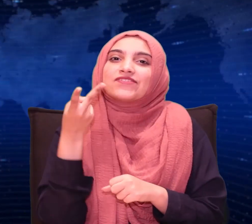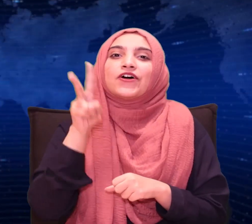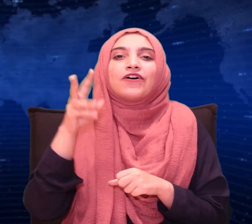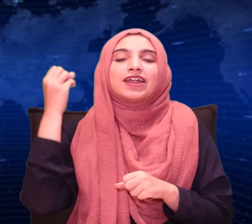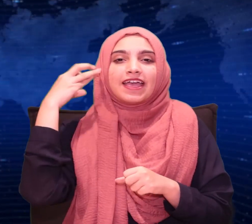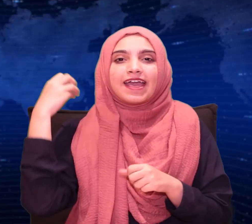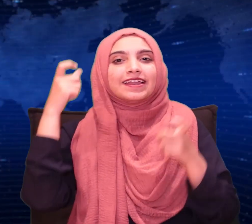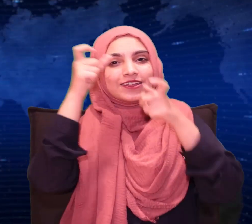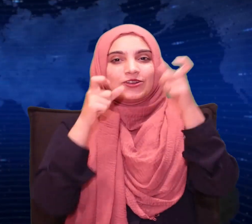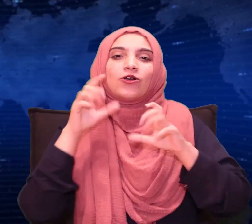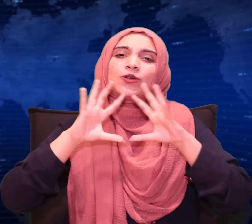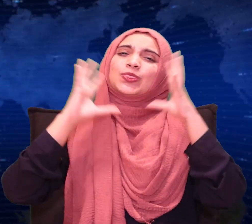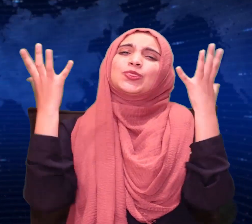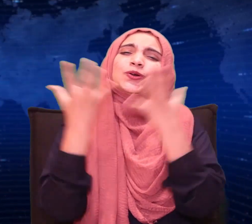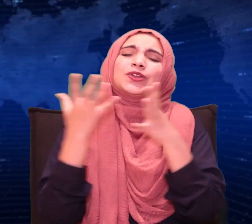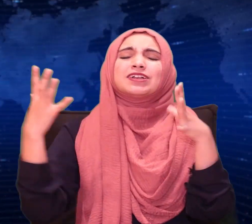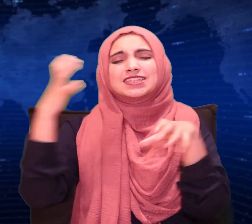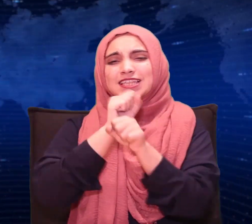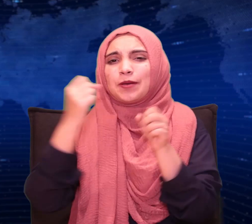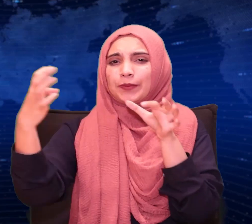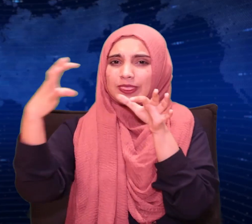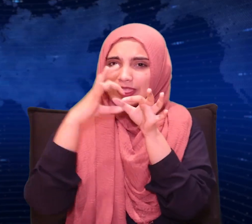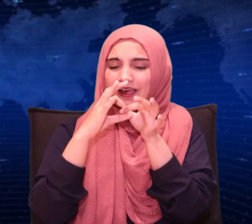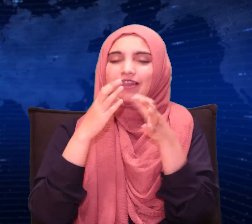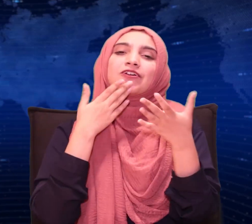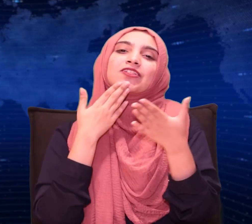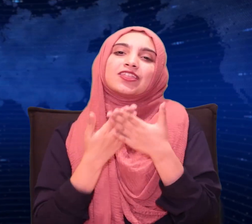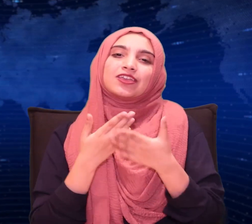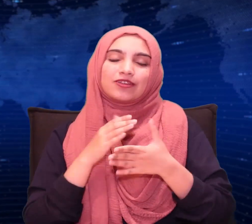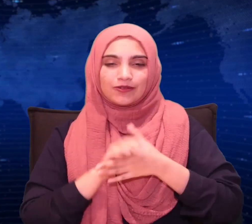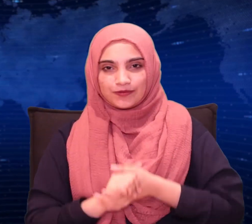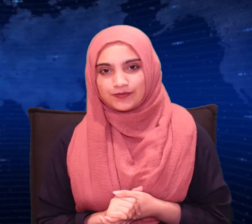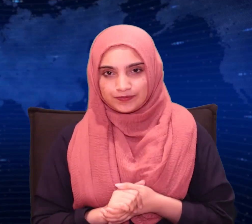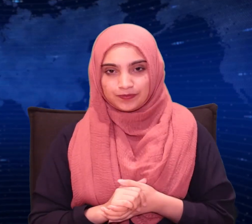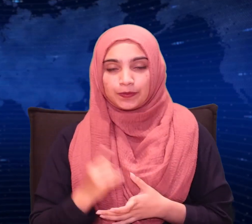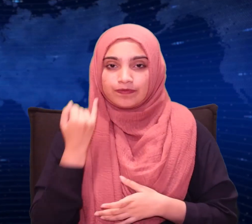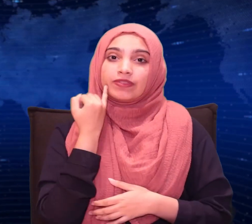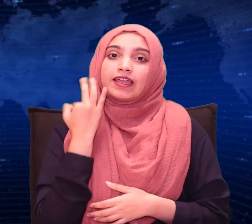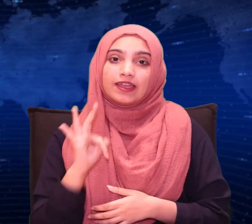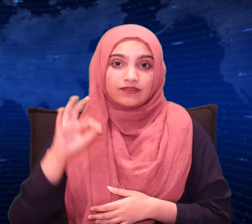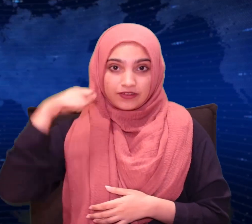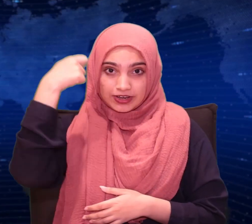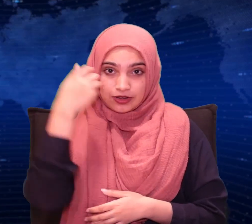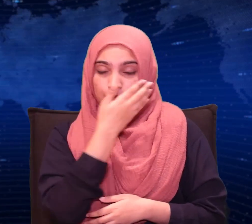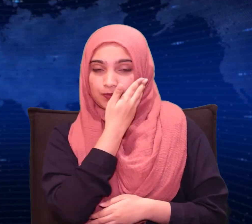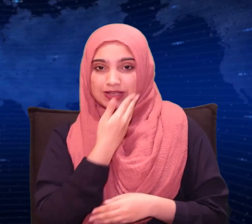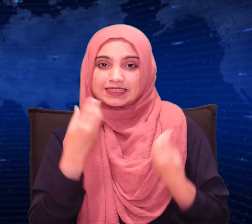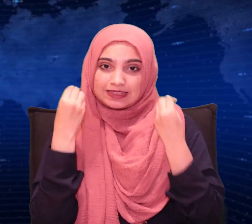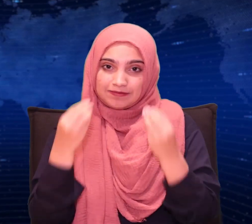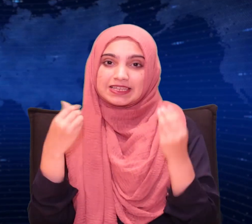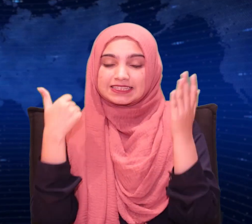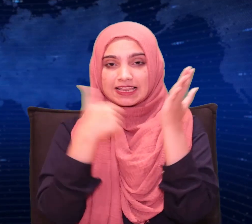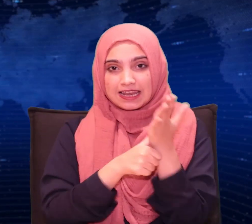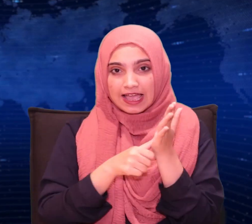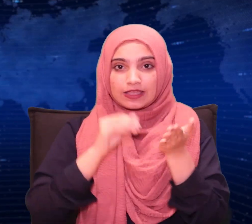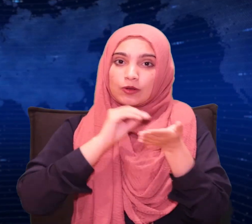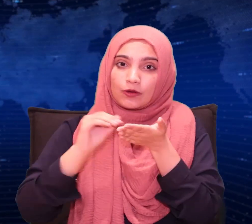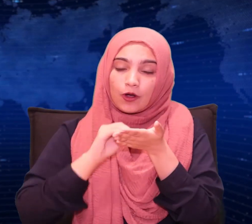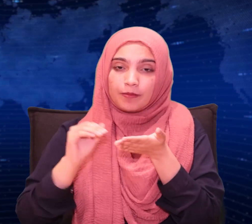Deaf and hearing people around the world for connecting with us. If you enjoy the video, please like, comment,